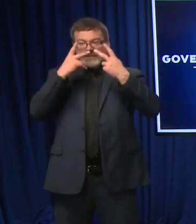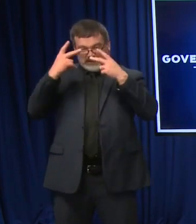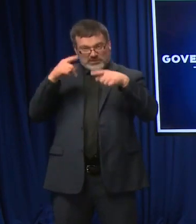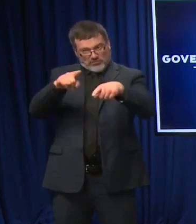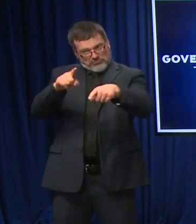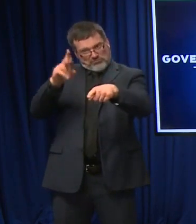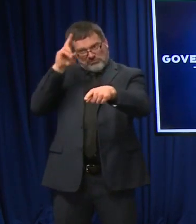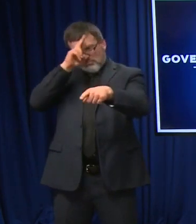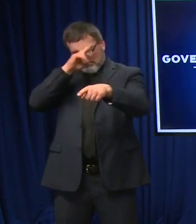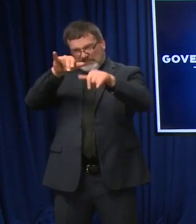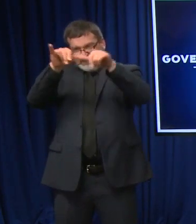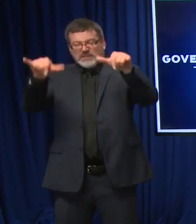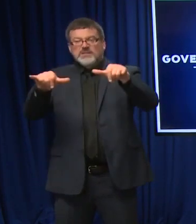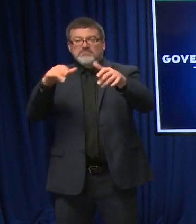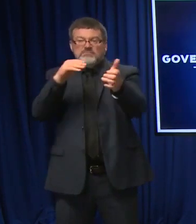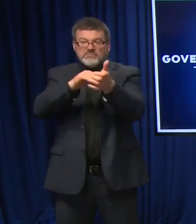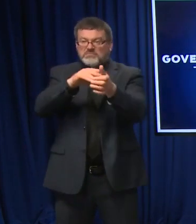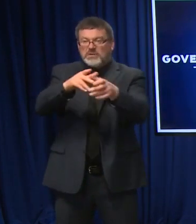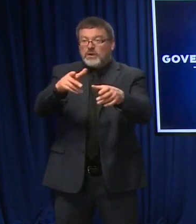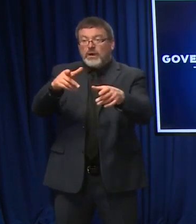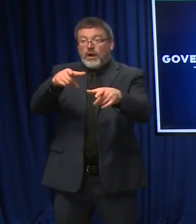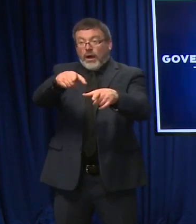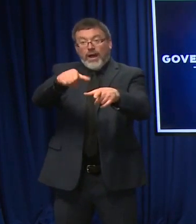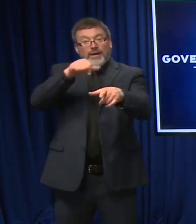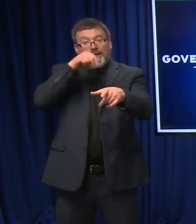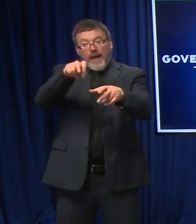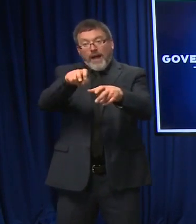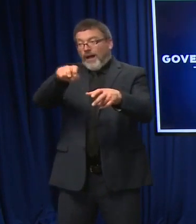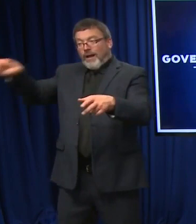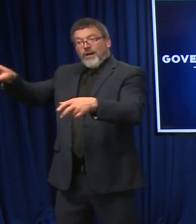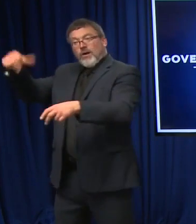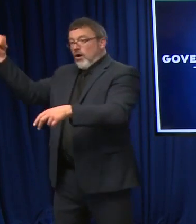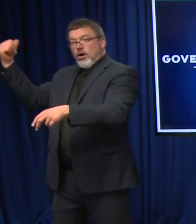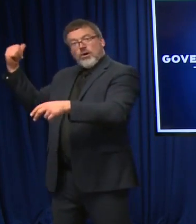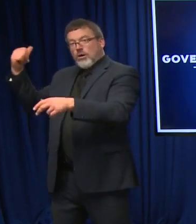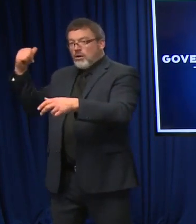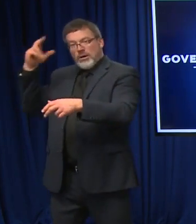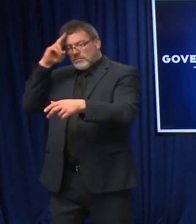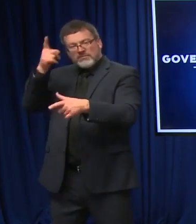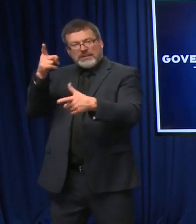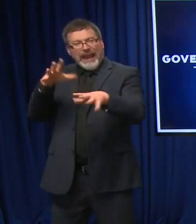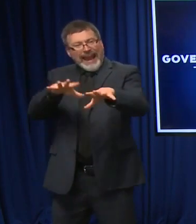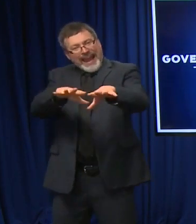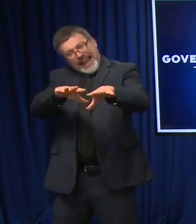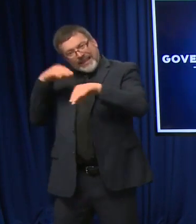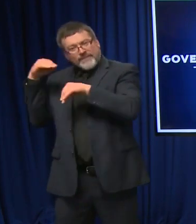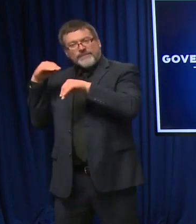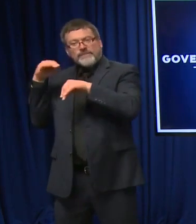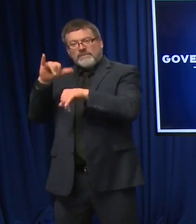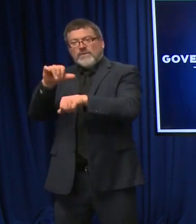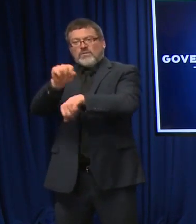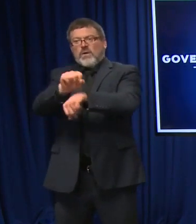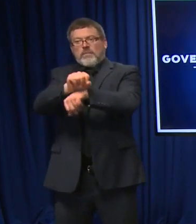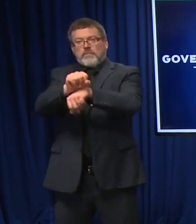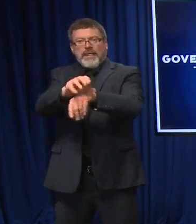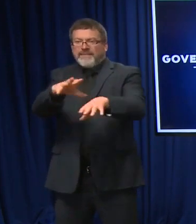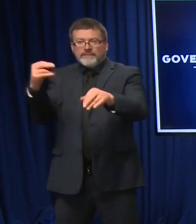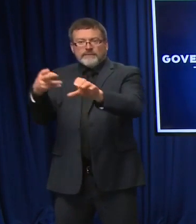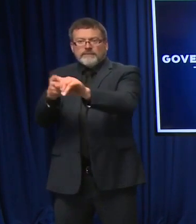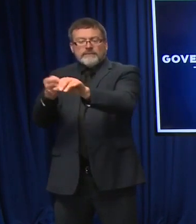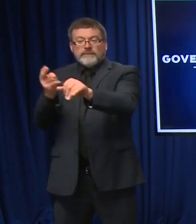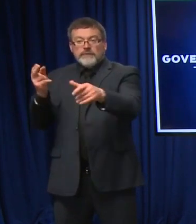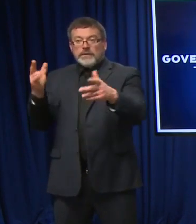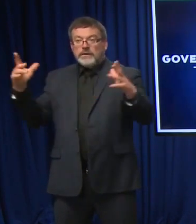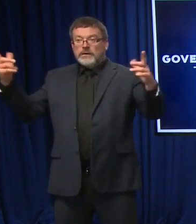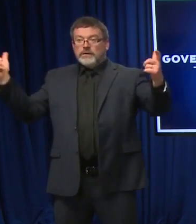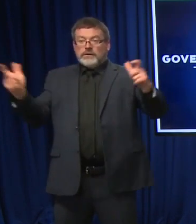healthcare to go from one hospital to another, just leaving healthcare because of the work environment. Mostly, it's very tedious,